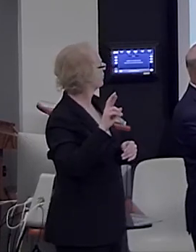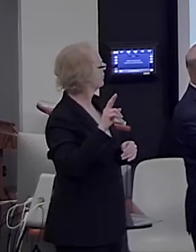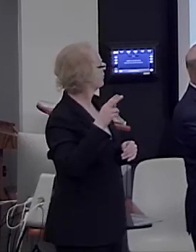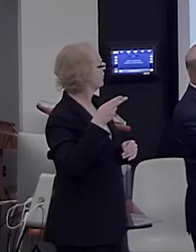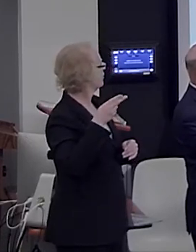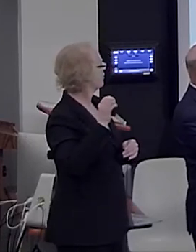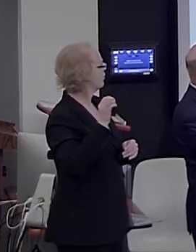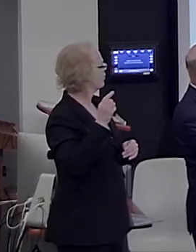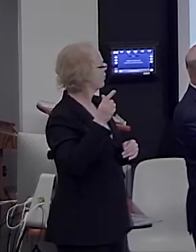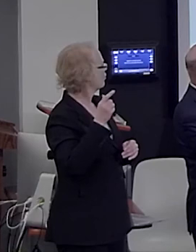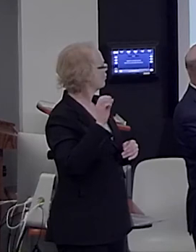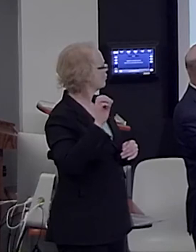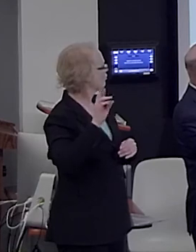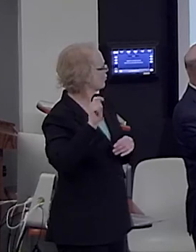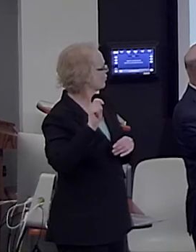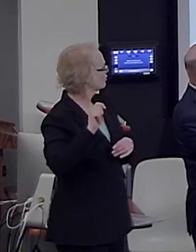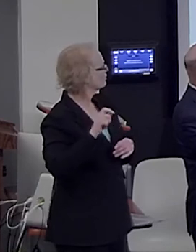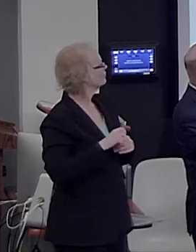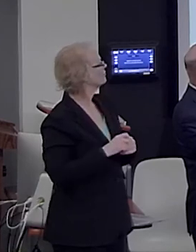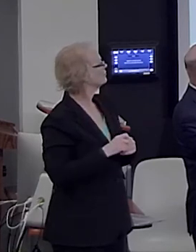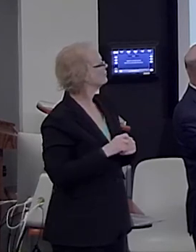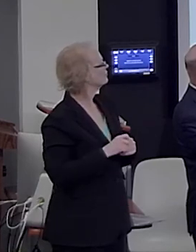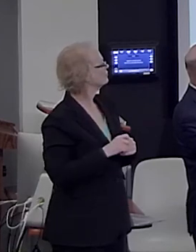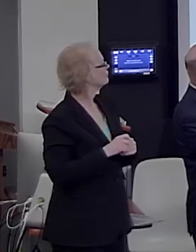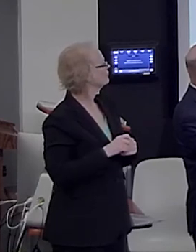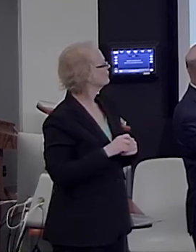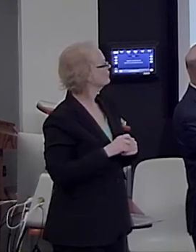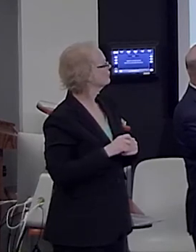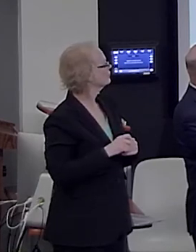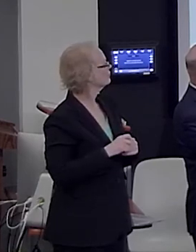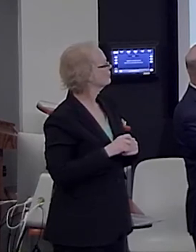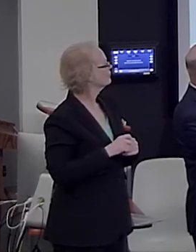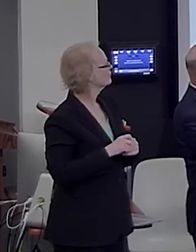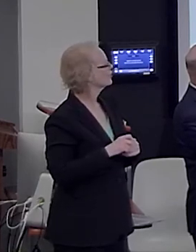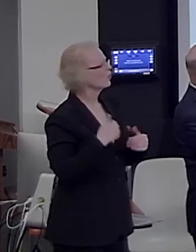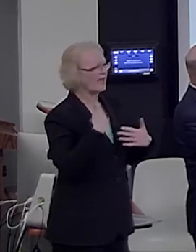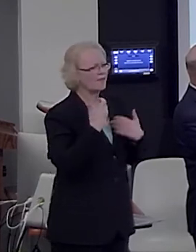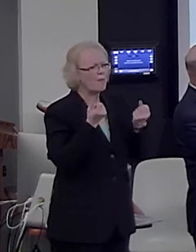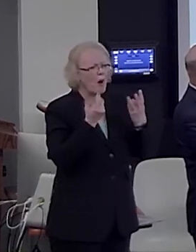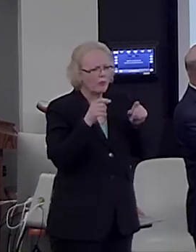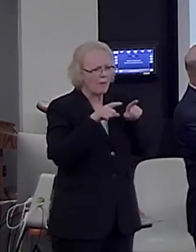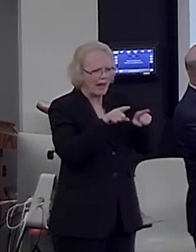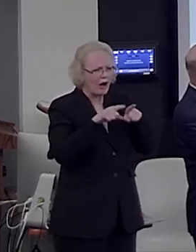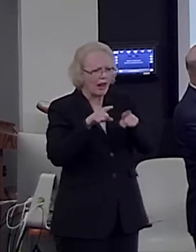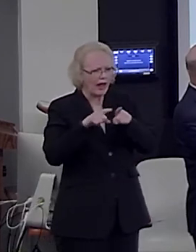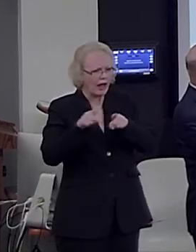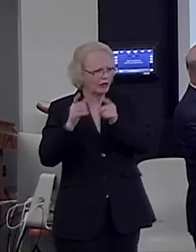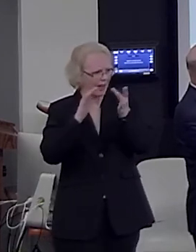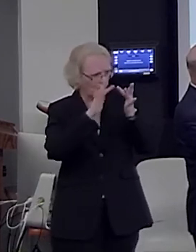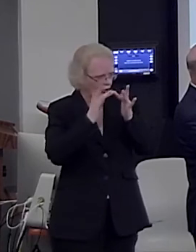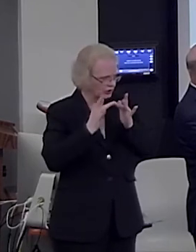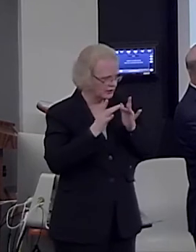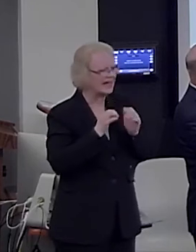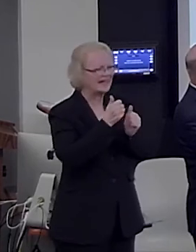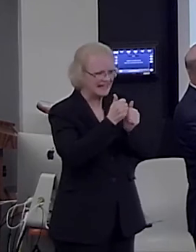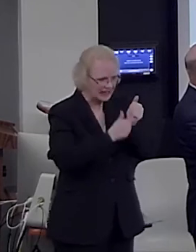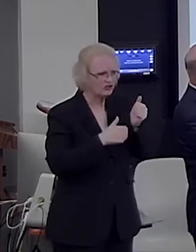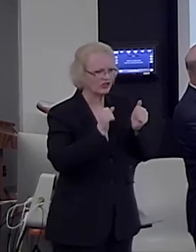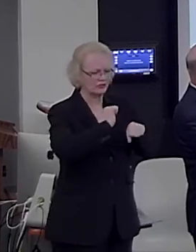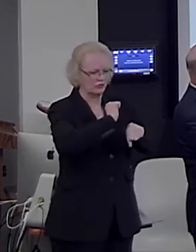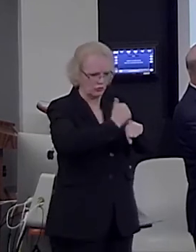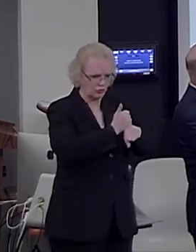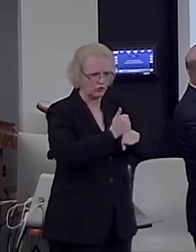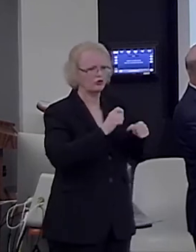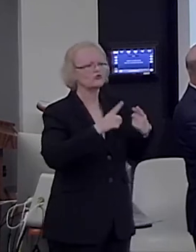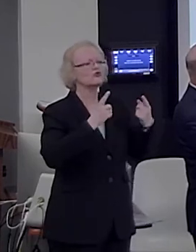language, we have to distinguish multiple parallel networks, each of which are organized to do unification or